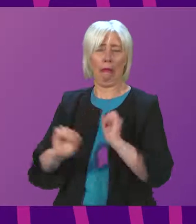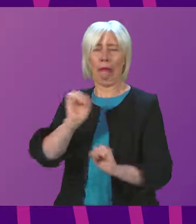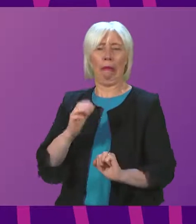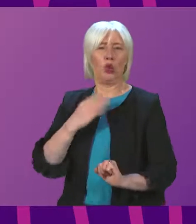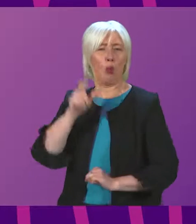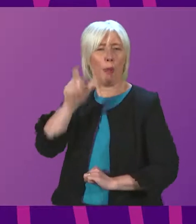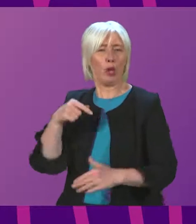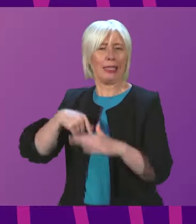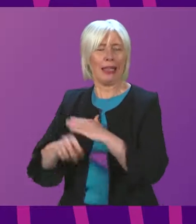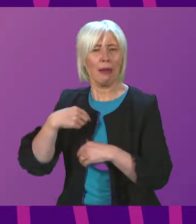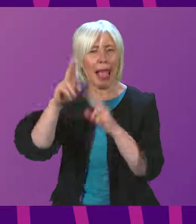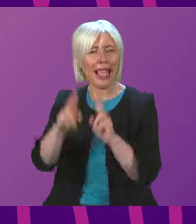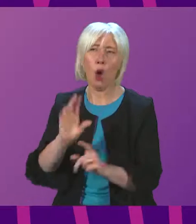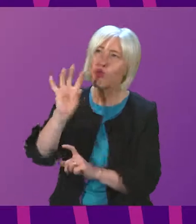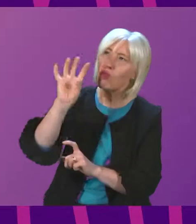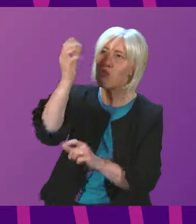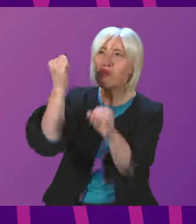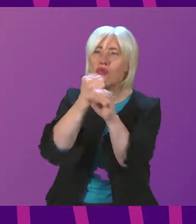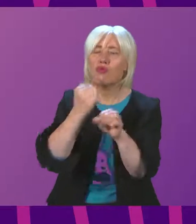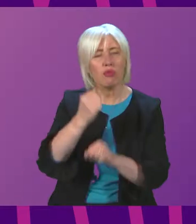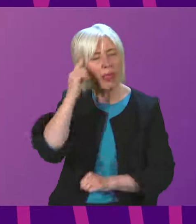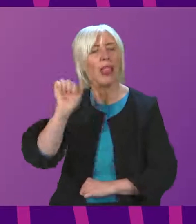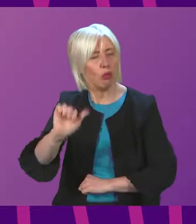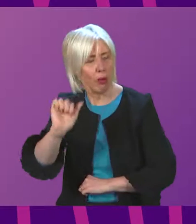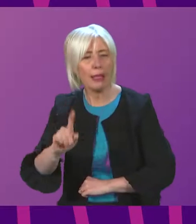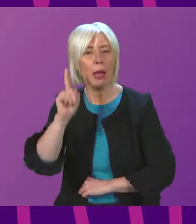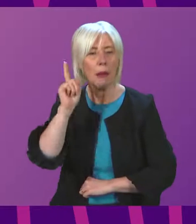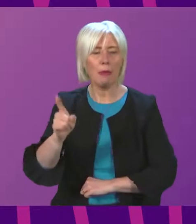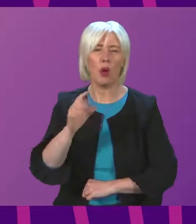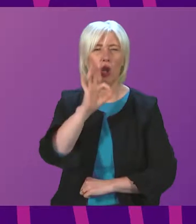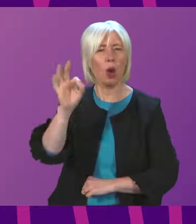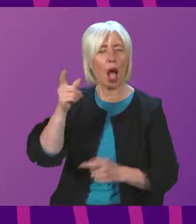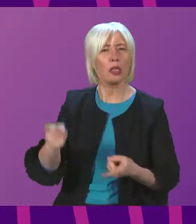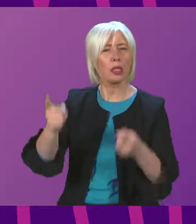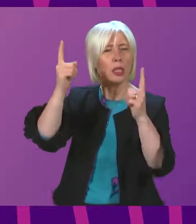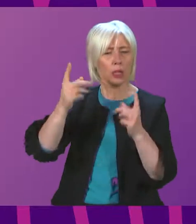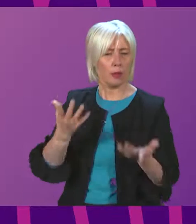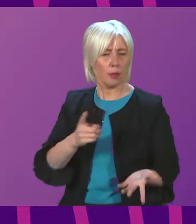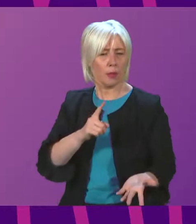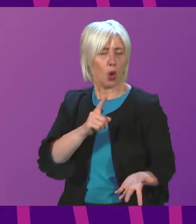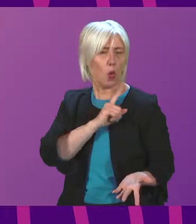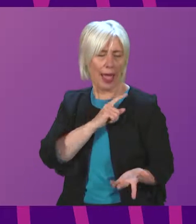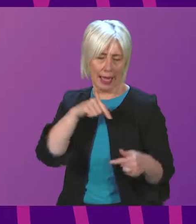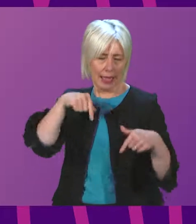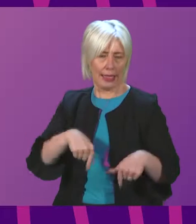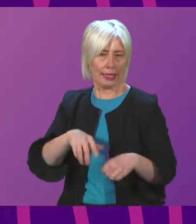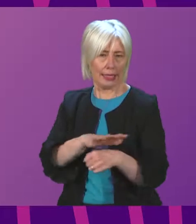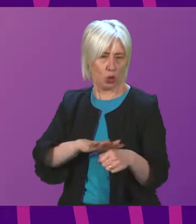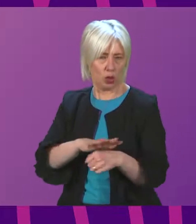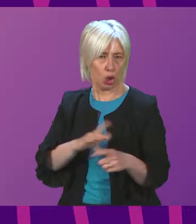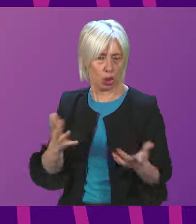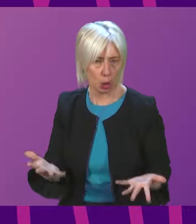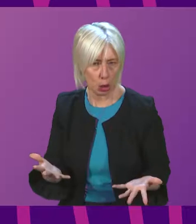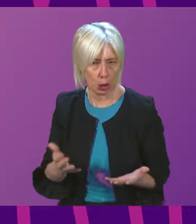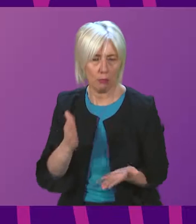homes. And I think that was a proper step forward. But can I ask the Cabinet Secretary why, in this case, given that the